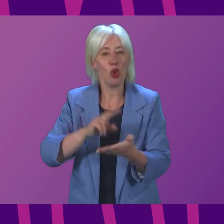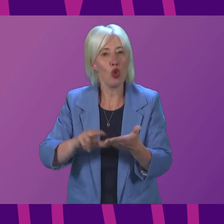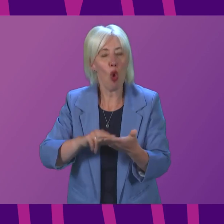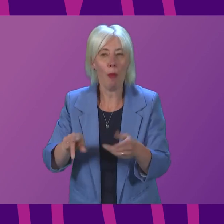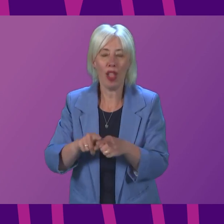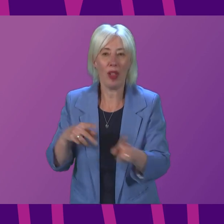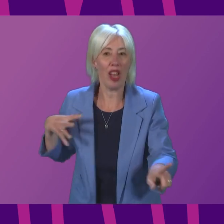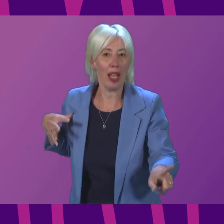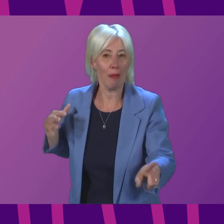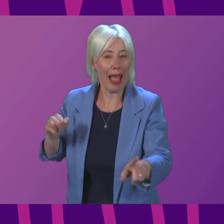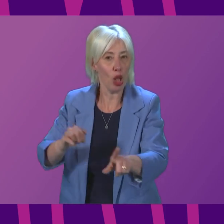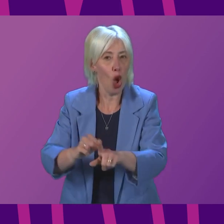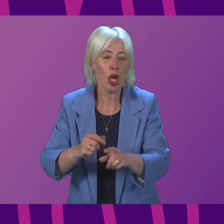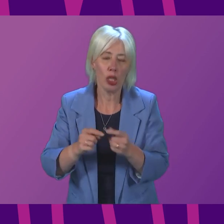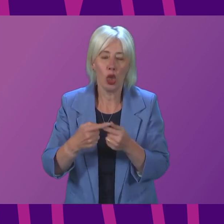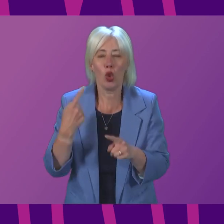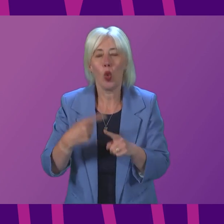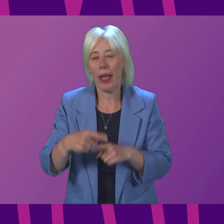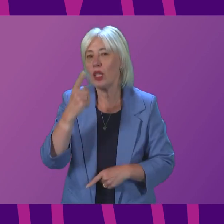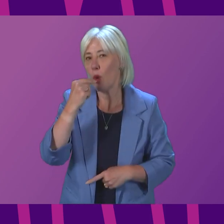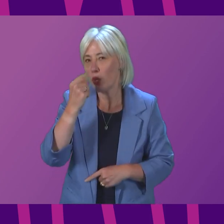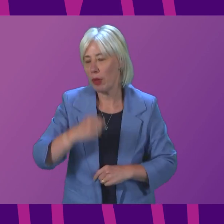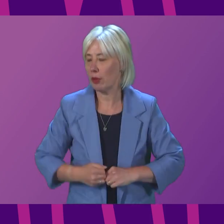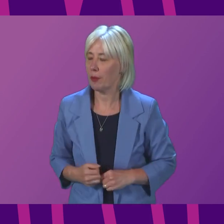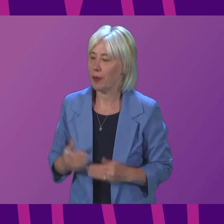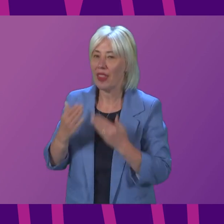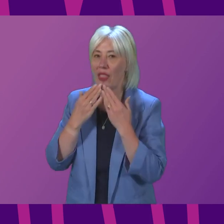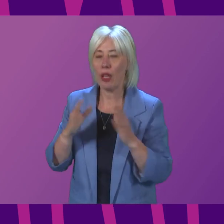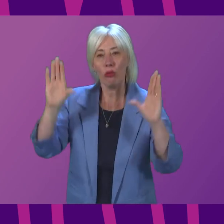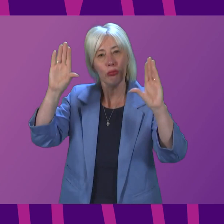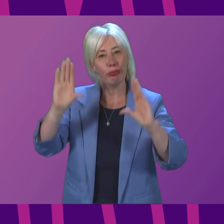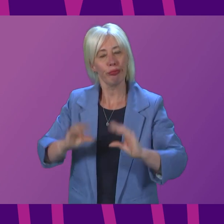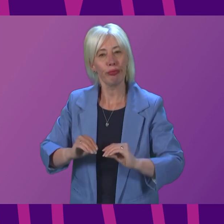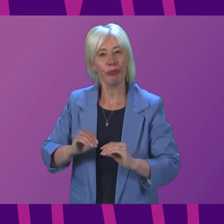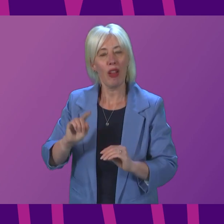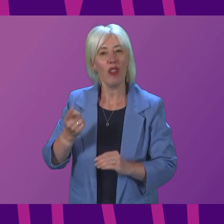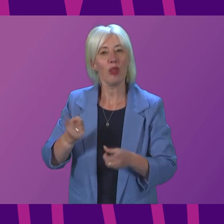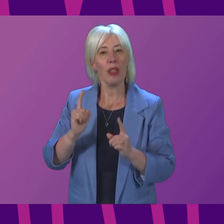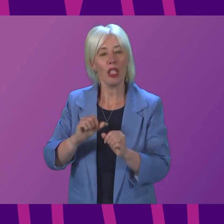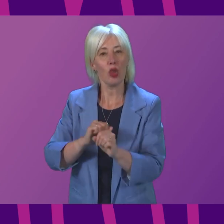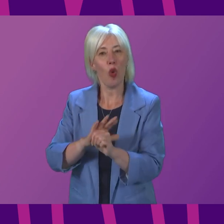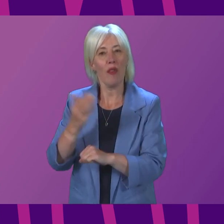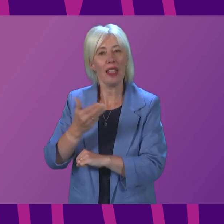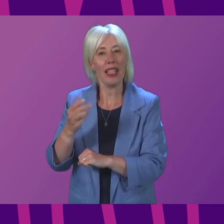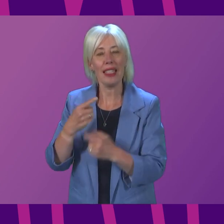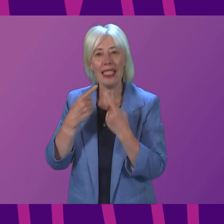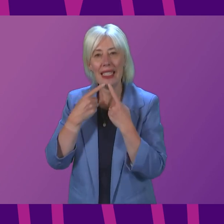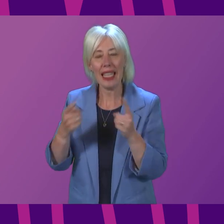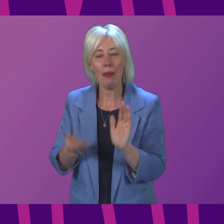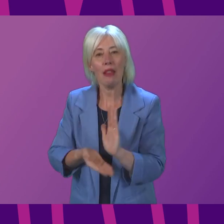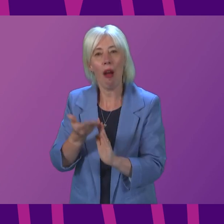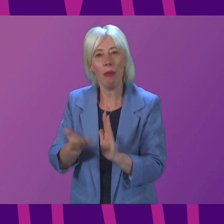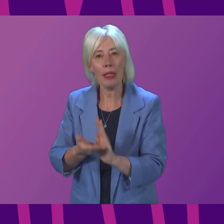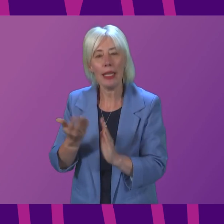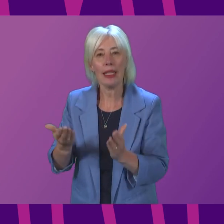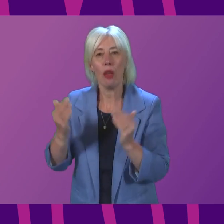backlogs as quickly as possible. Thank you. That concludes the First Minister's statement COVID-19 update. We will move on to the next item of business